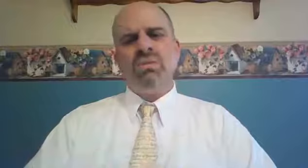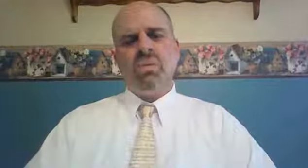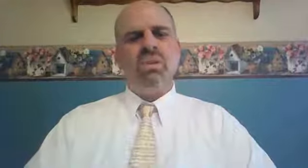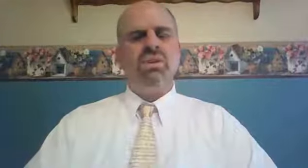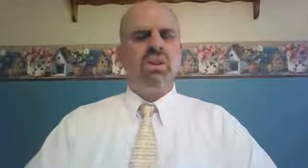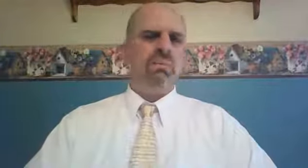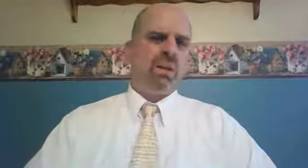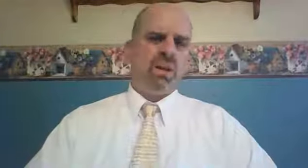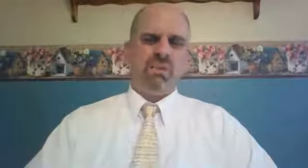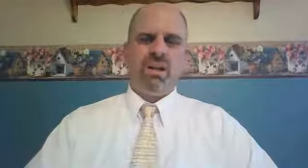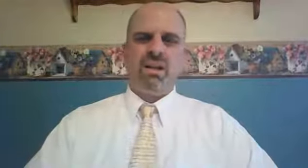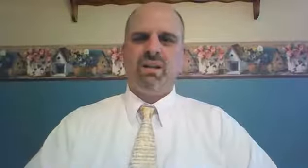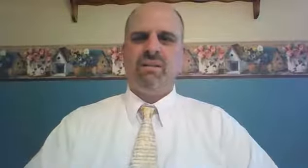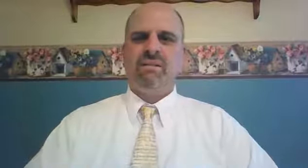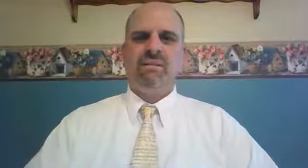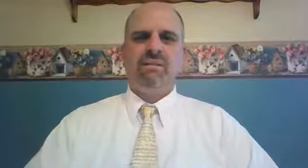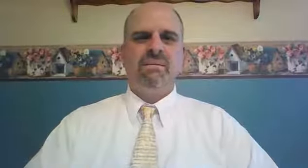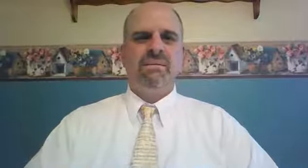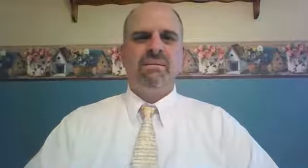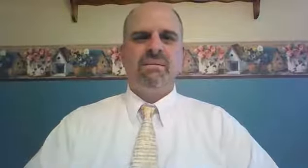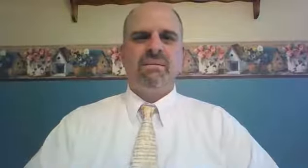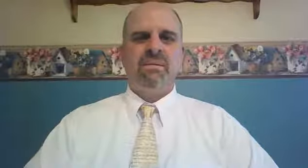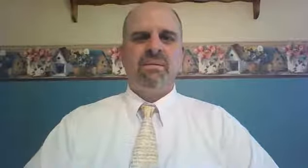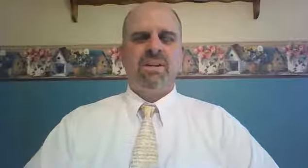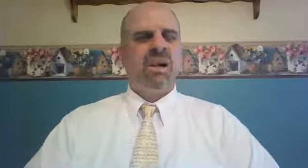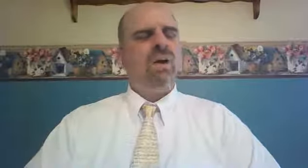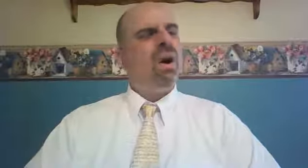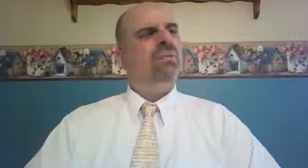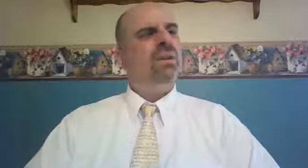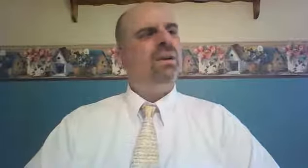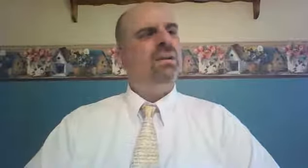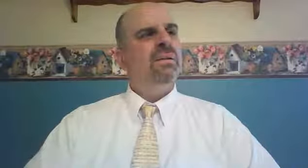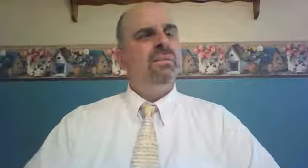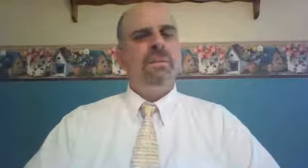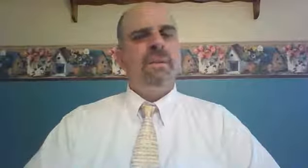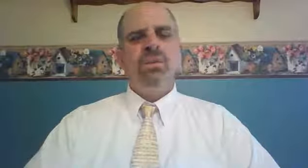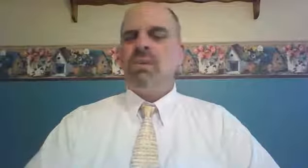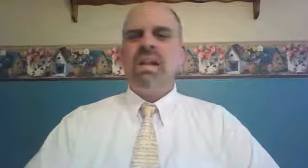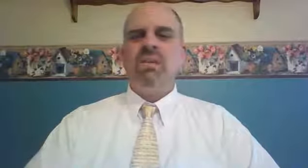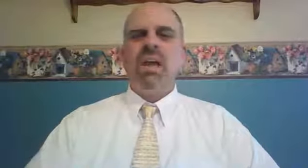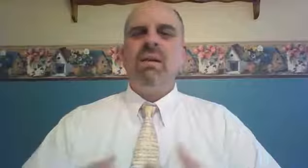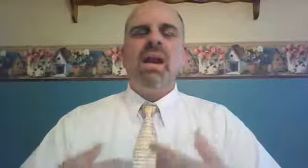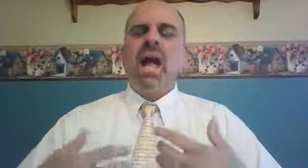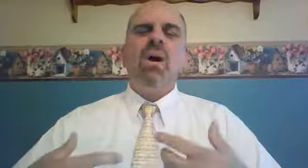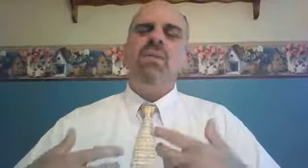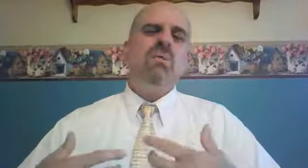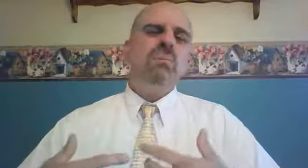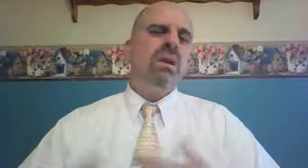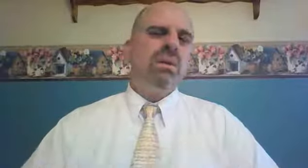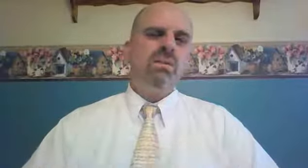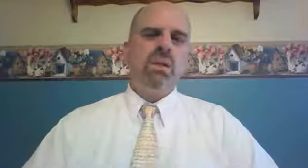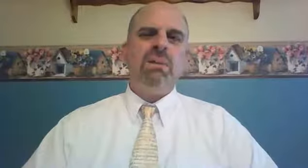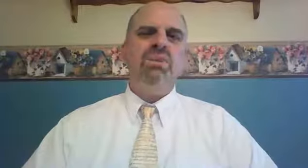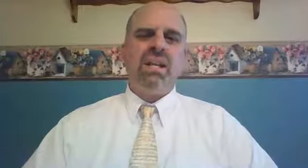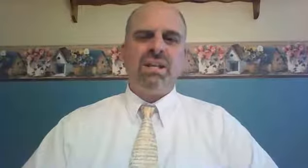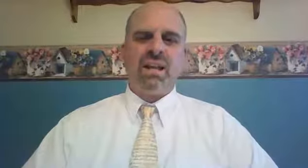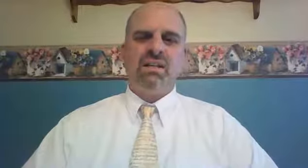misfortune upon me. You know, how often do we hear that? How often have we maybe said that?